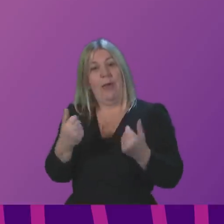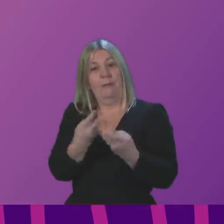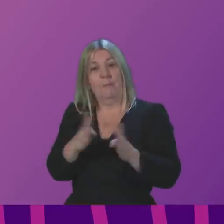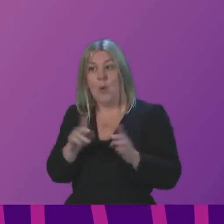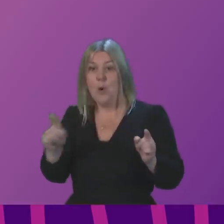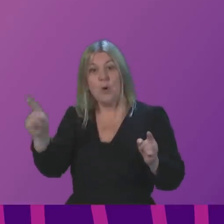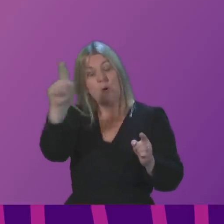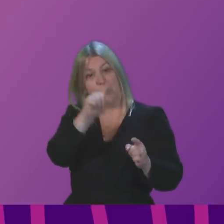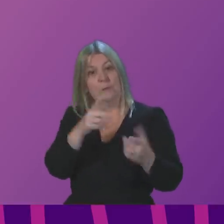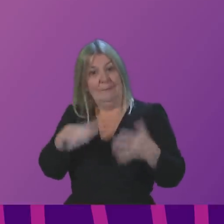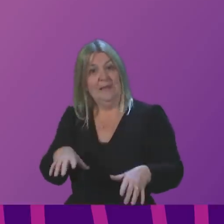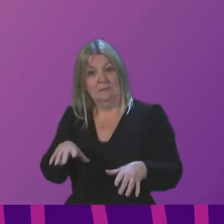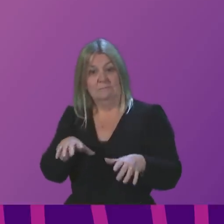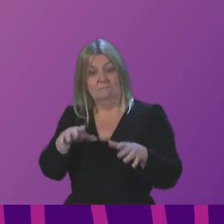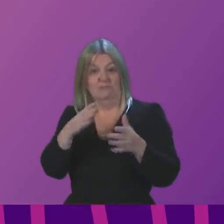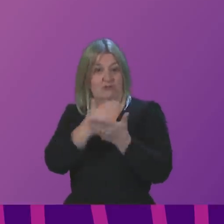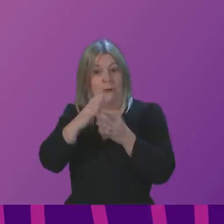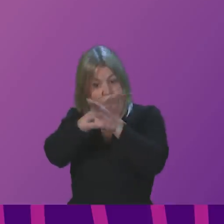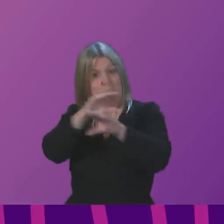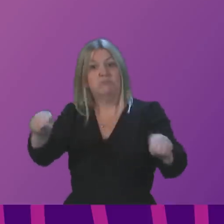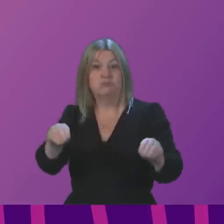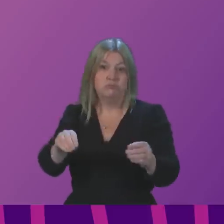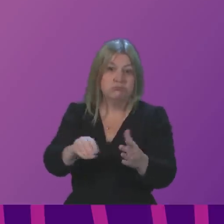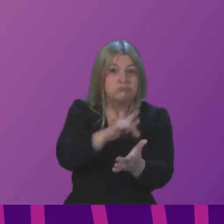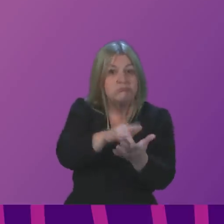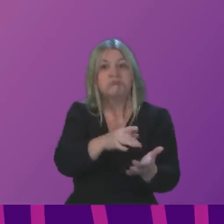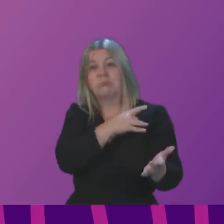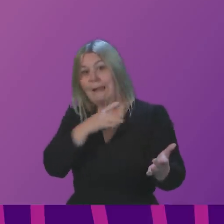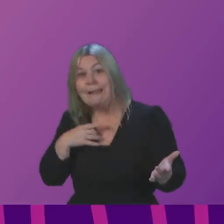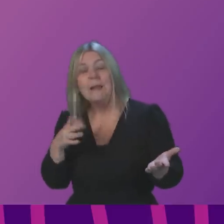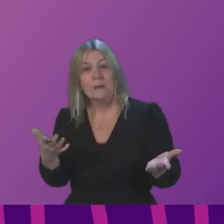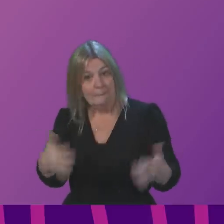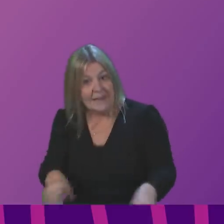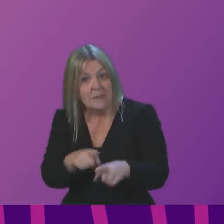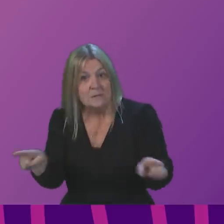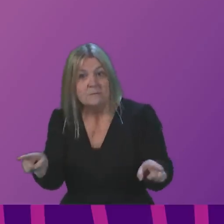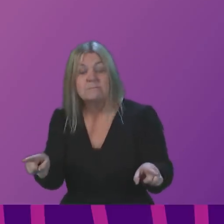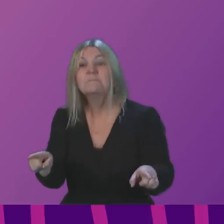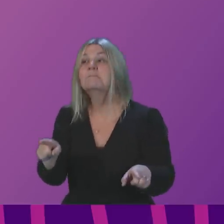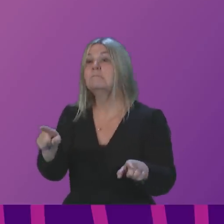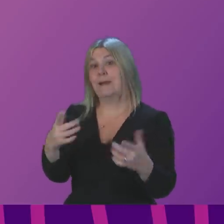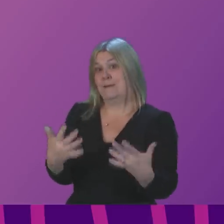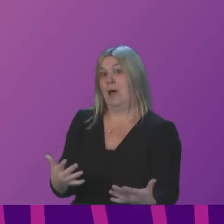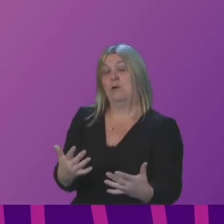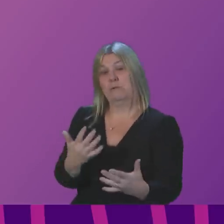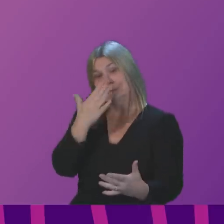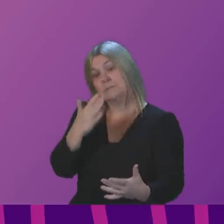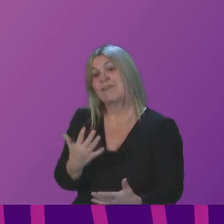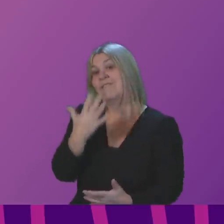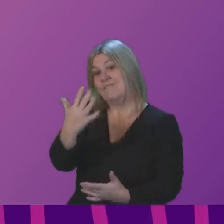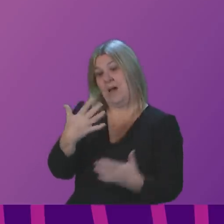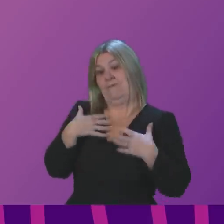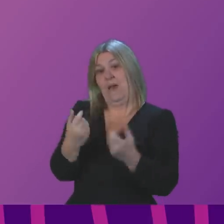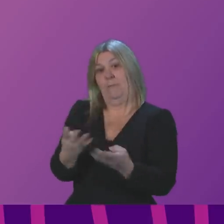to all clinics. Yet the situation is evolving as I came into the chamber. Yet five health boards seem to be implementing the